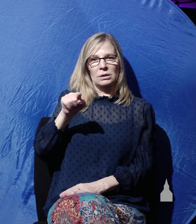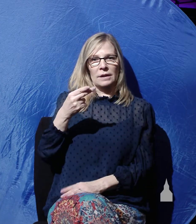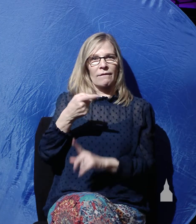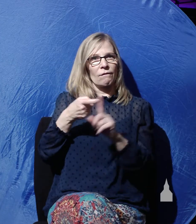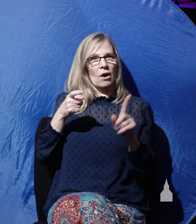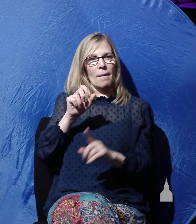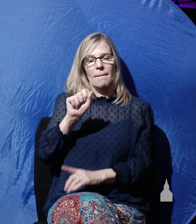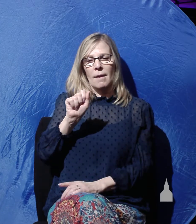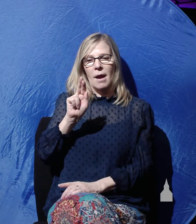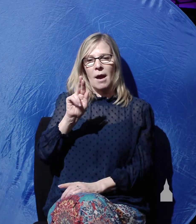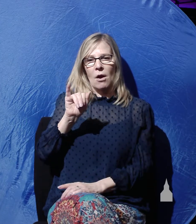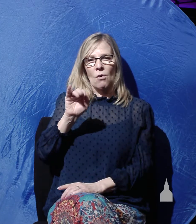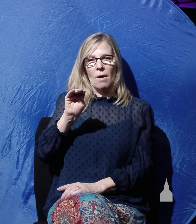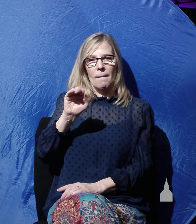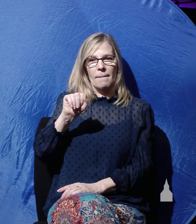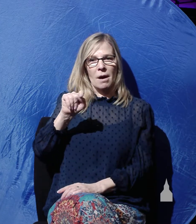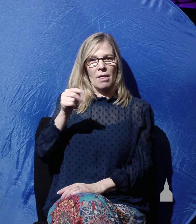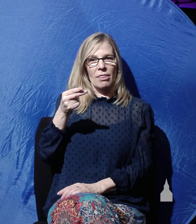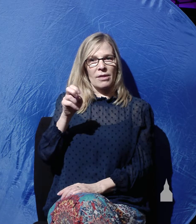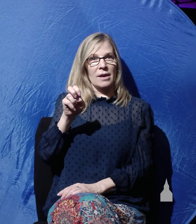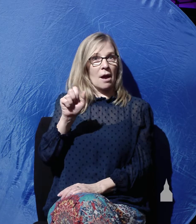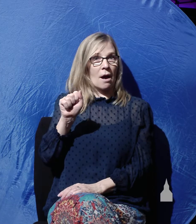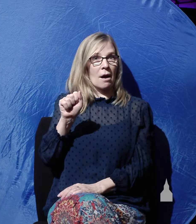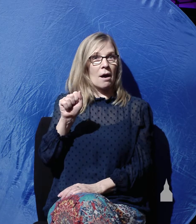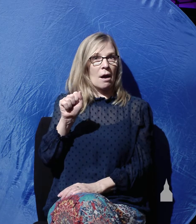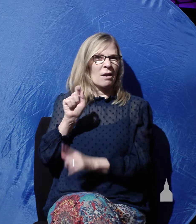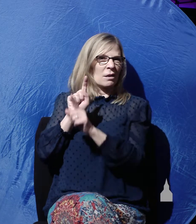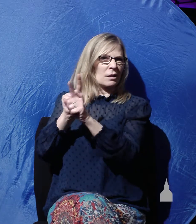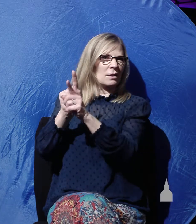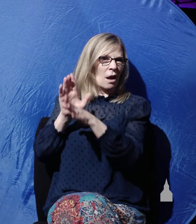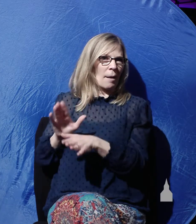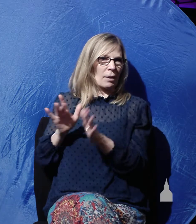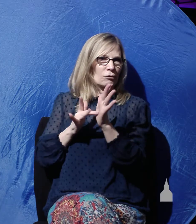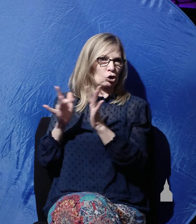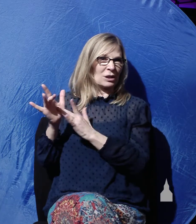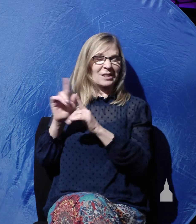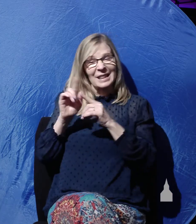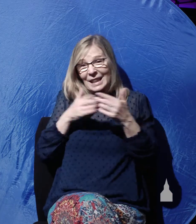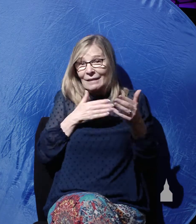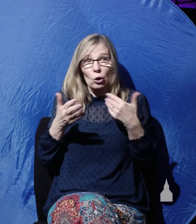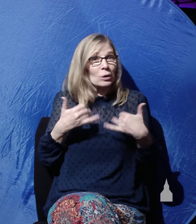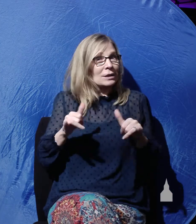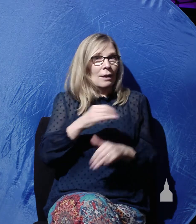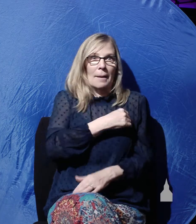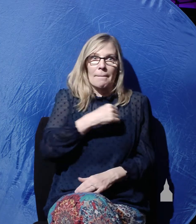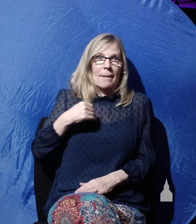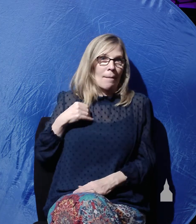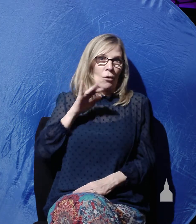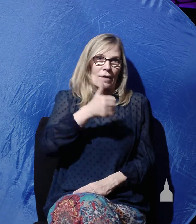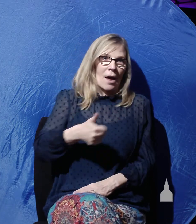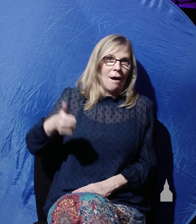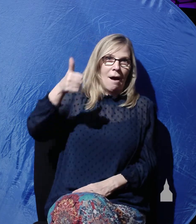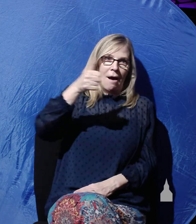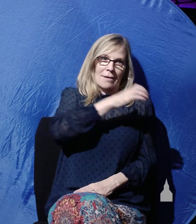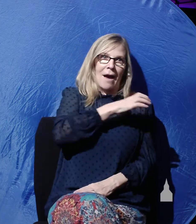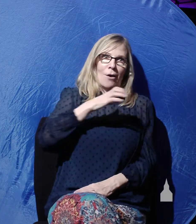disciple of Jesus, though a member of the high Jewish council that was responsible for his death, Joseph was rushing